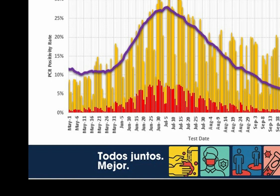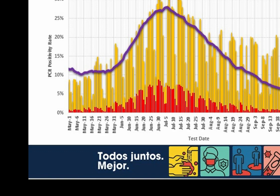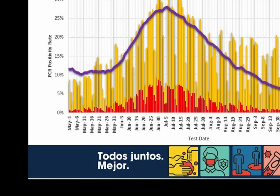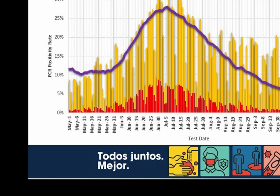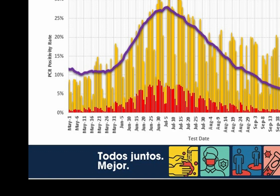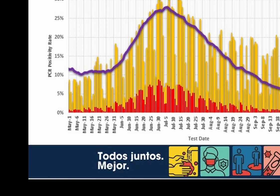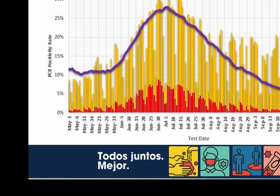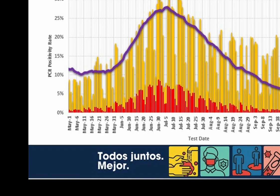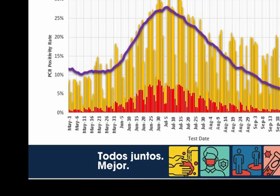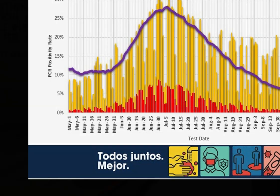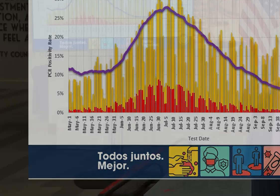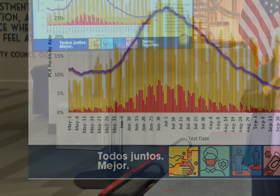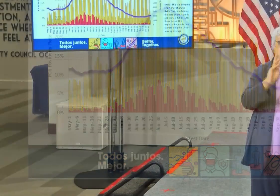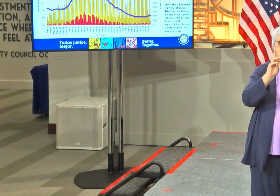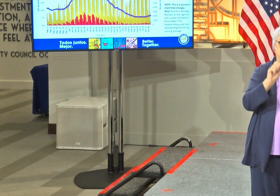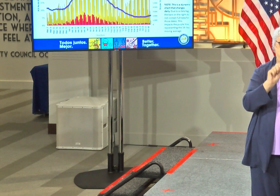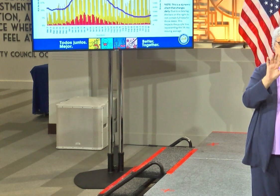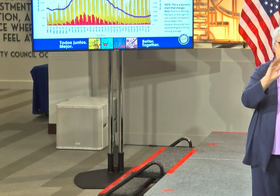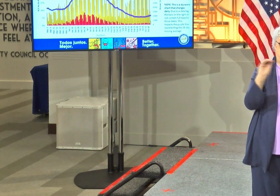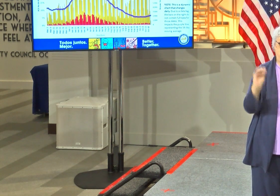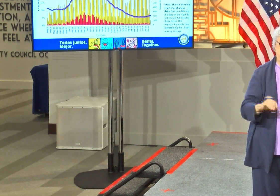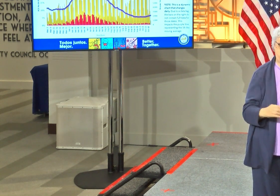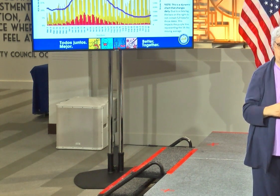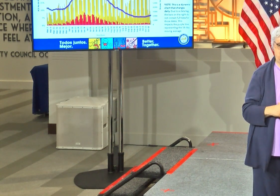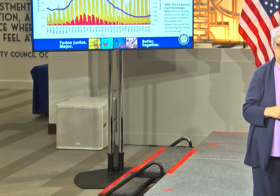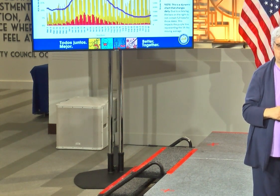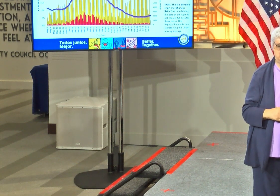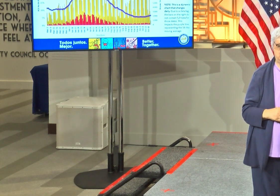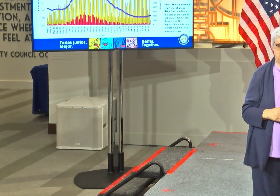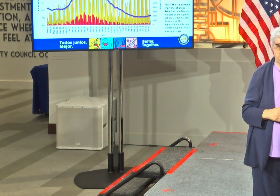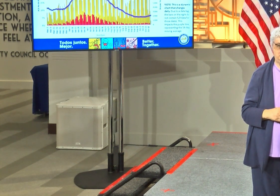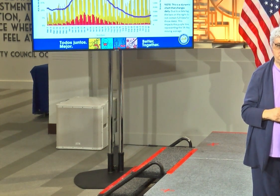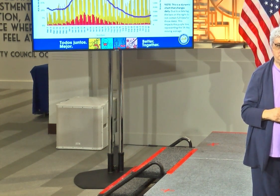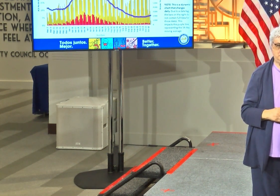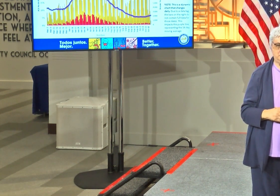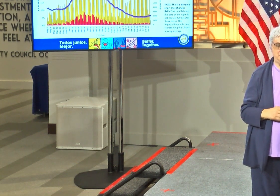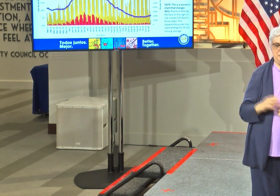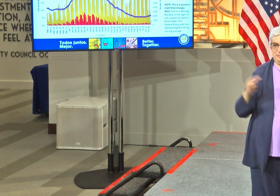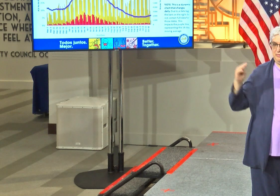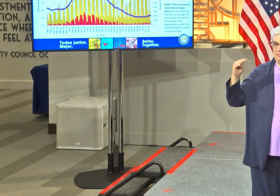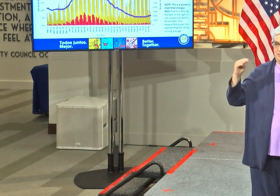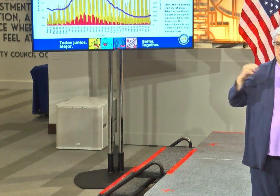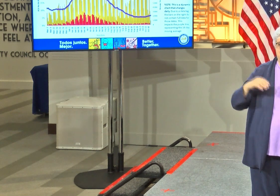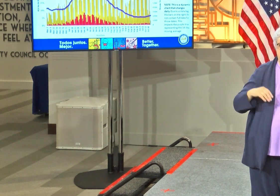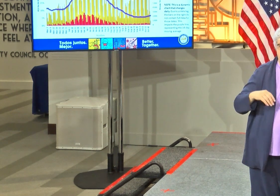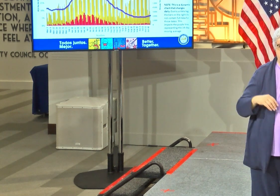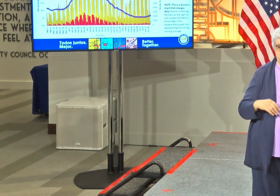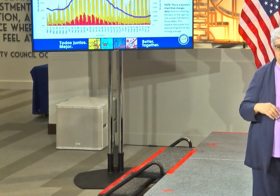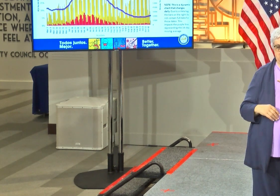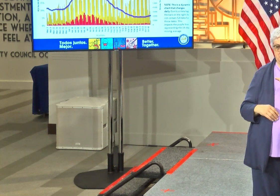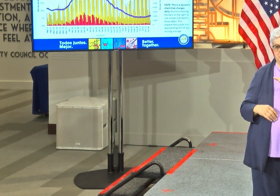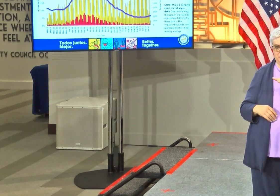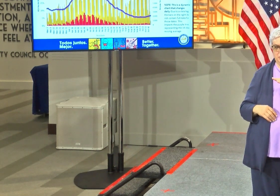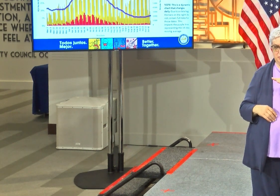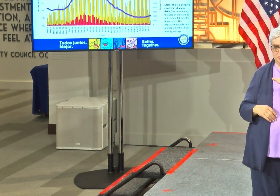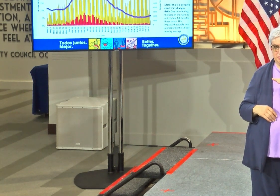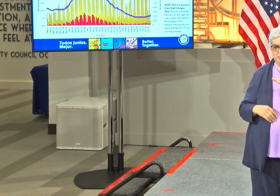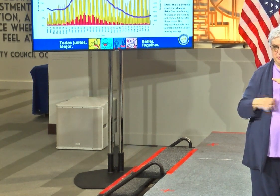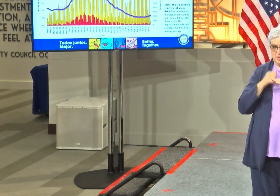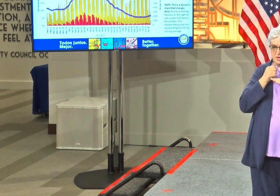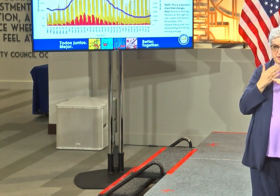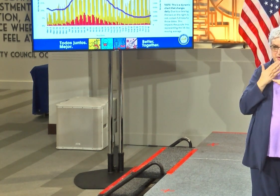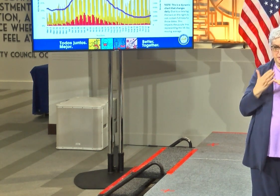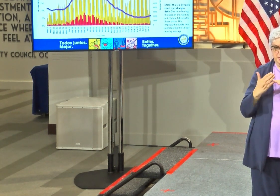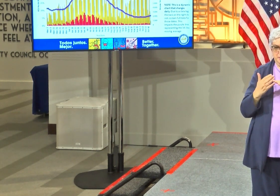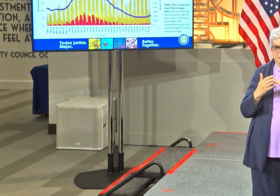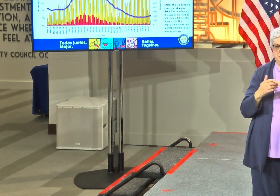rate is up to 6.5%. And so it's moving for us, it's moving in the wrong direction. Before it goes